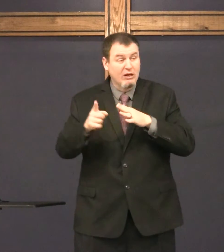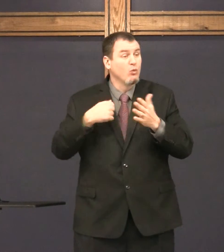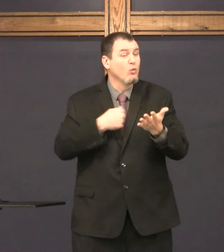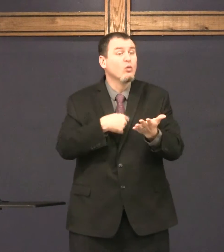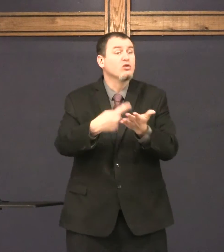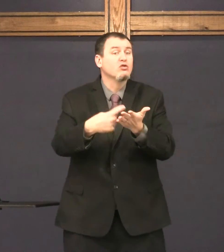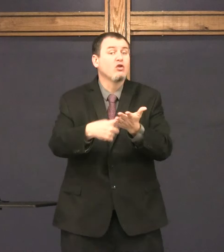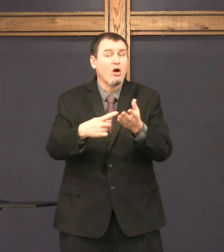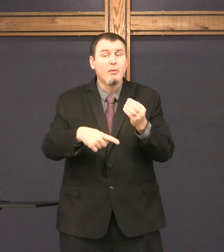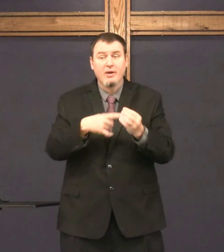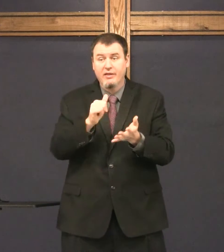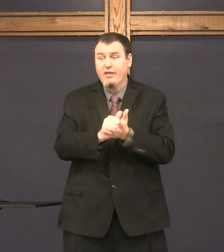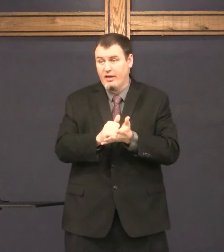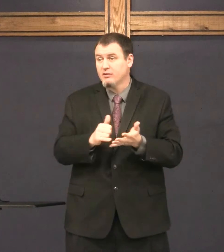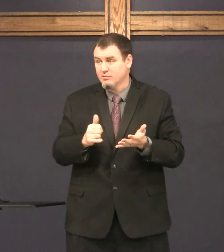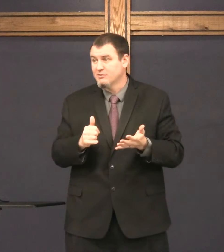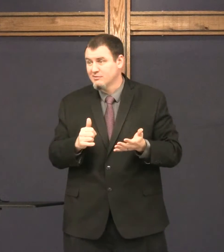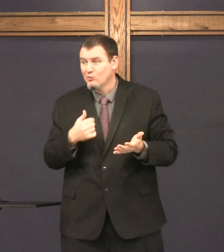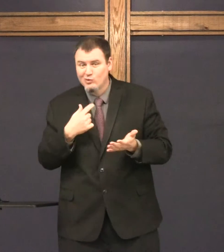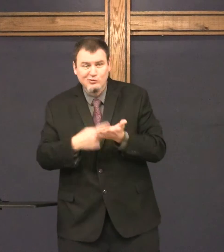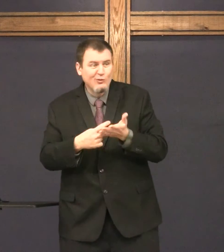Well, didn't cycle running away. We'll talk about this.